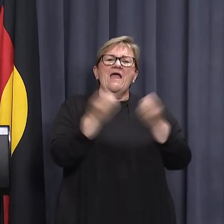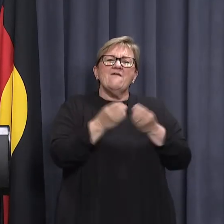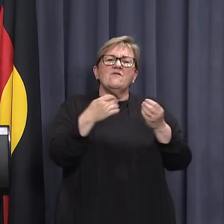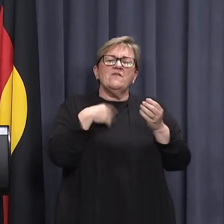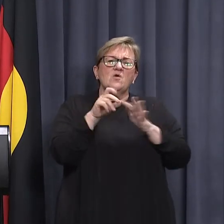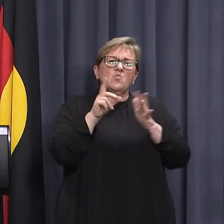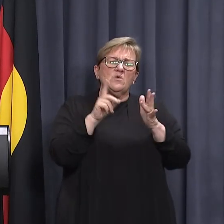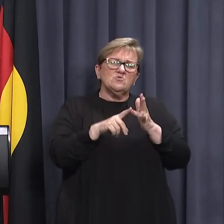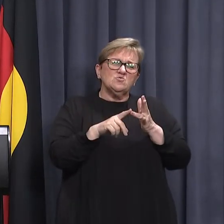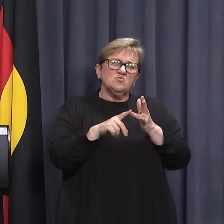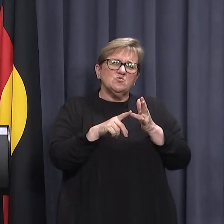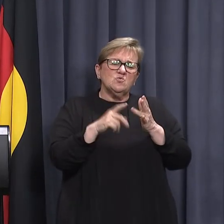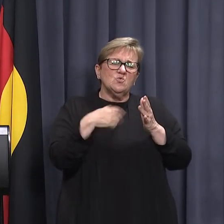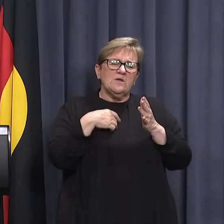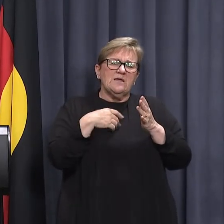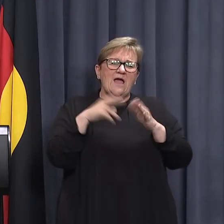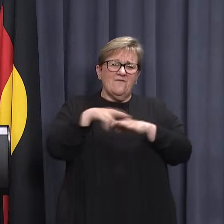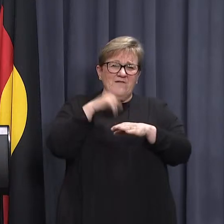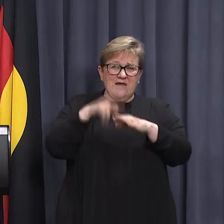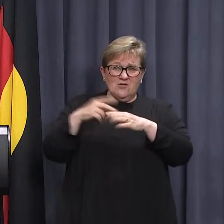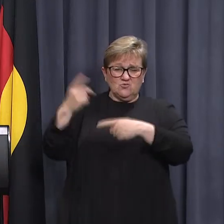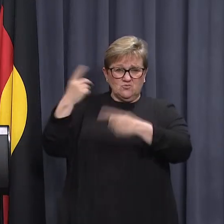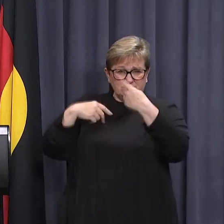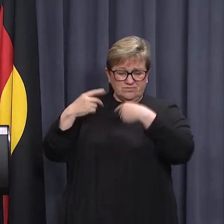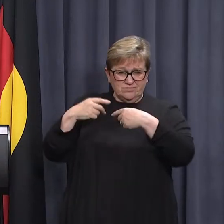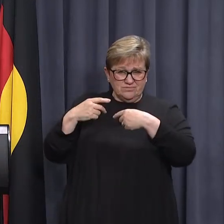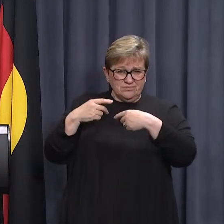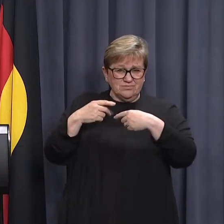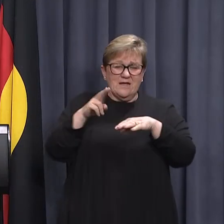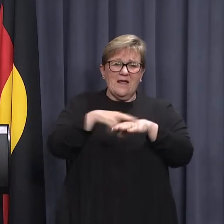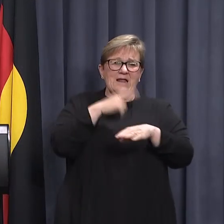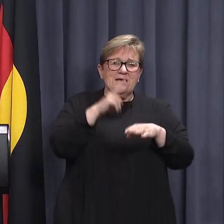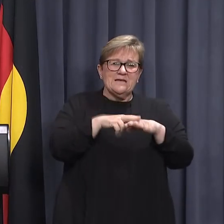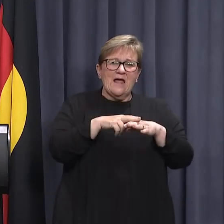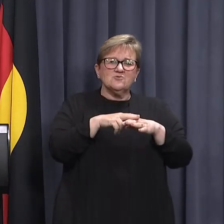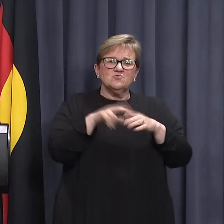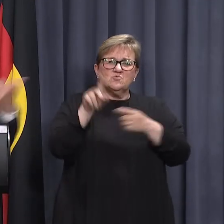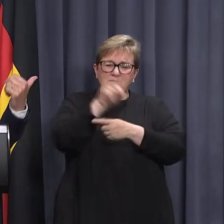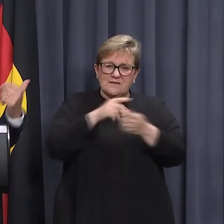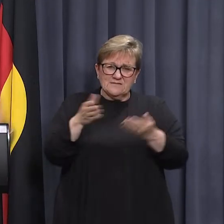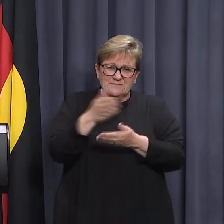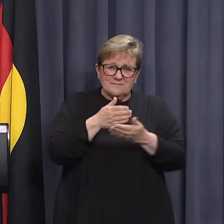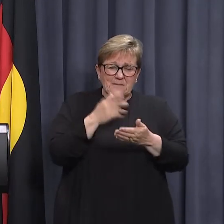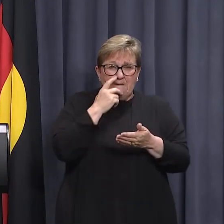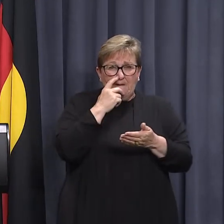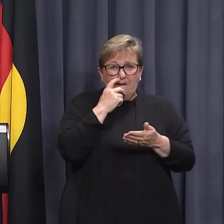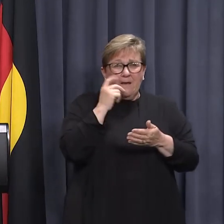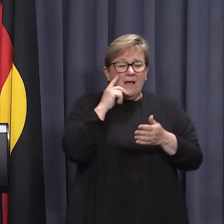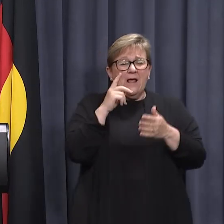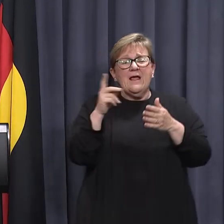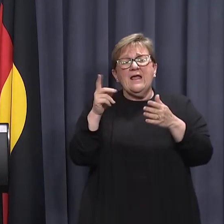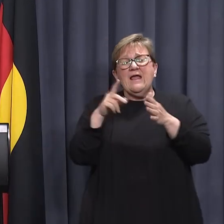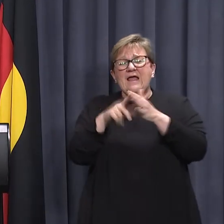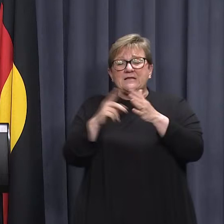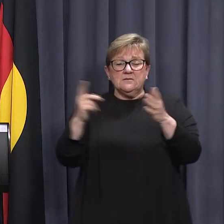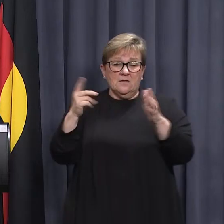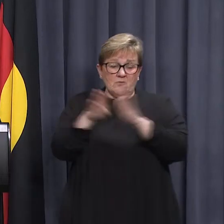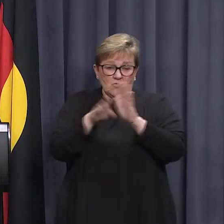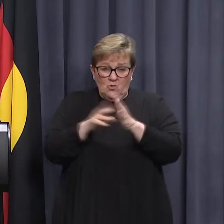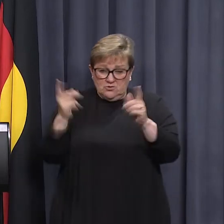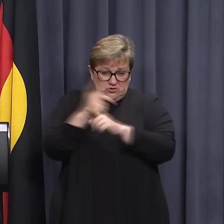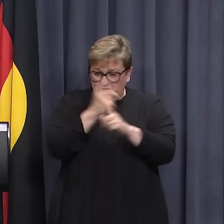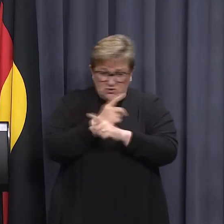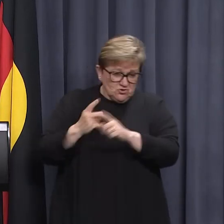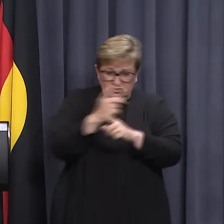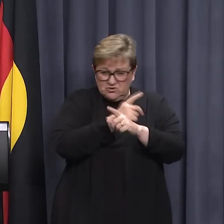being refined based upon national experience and based upon national cabinet discussions. You might notice over East they change all the time based upon